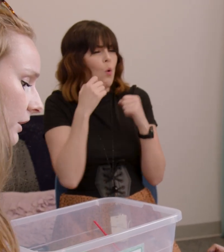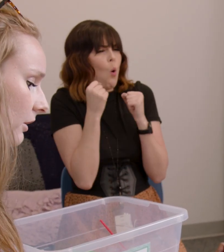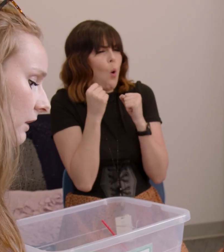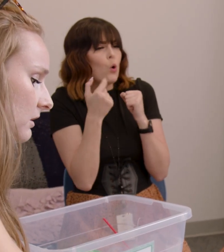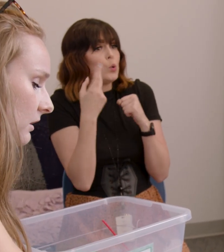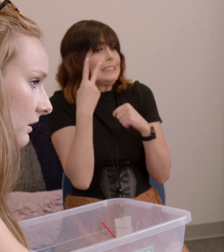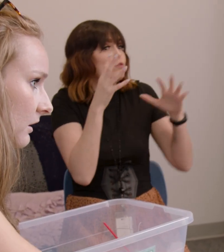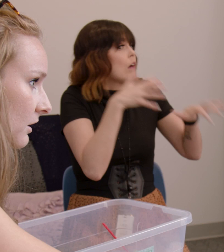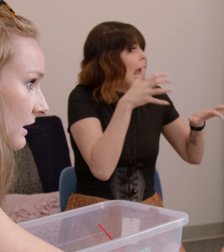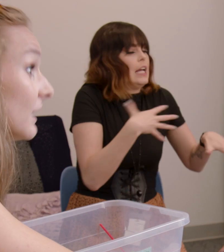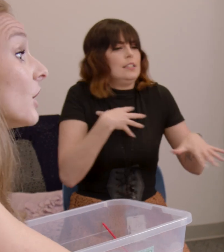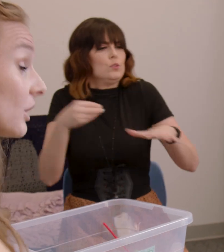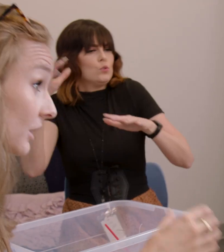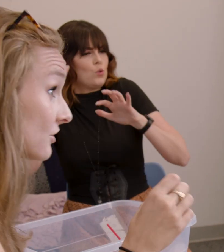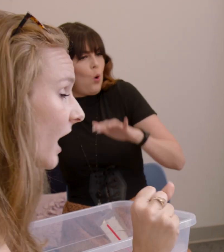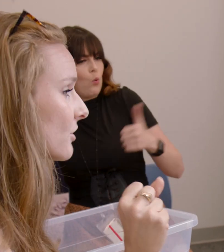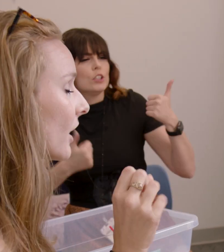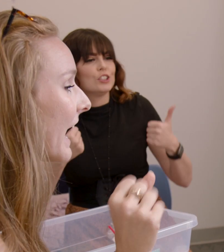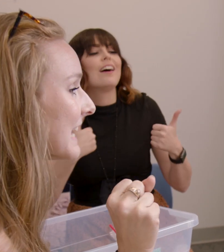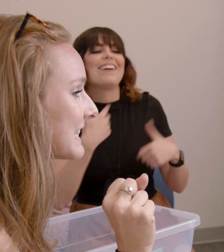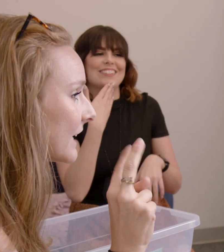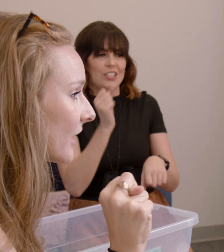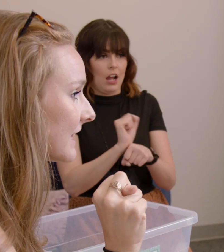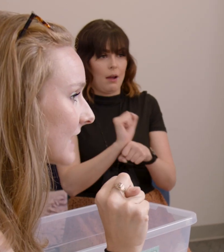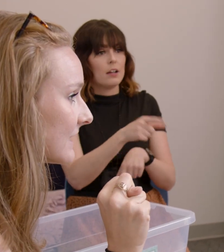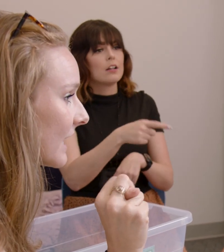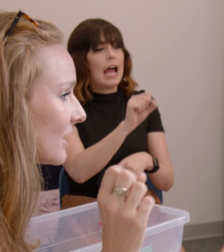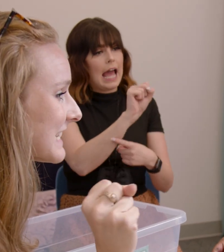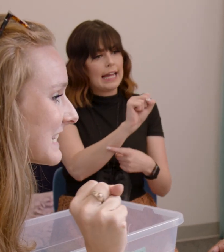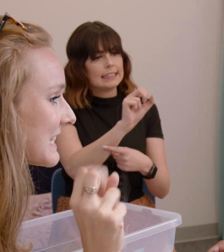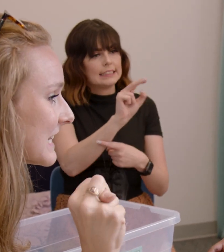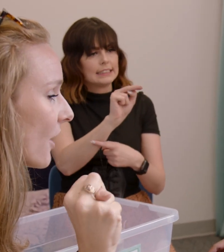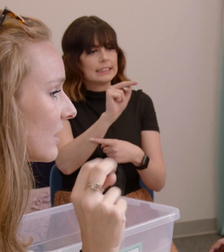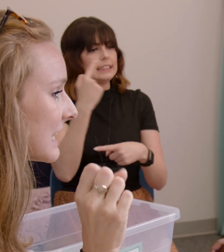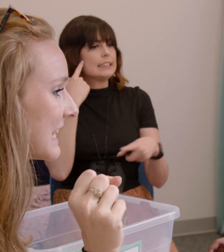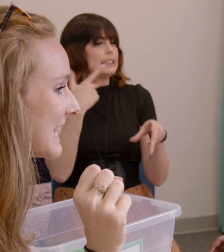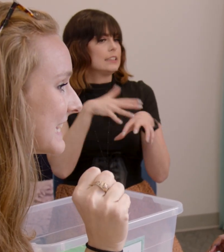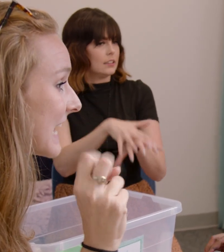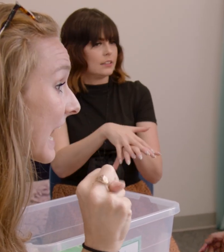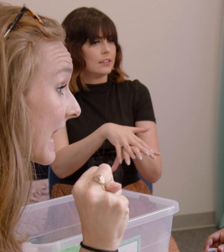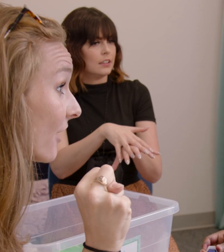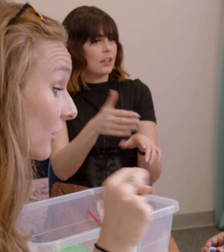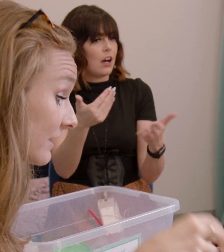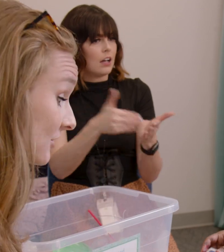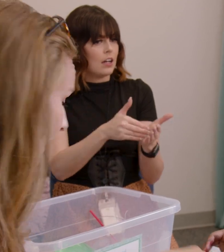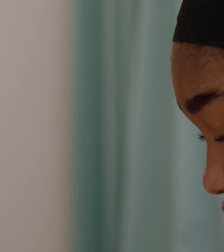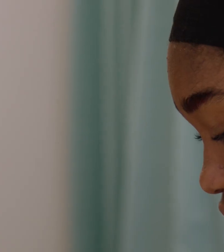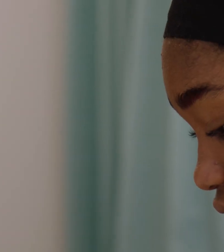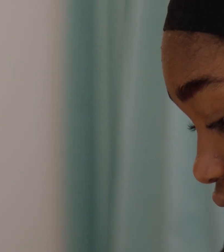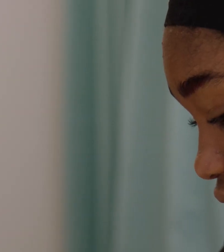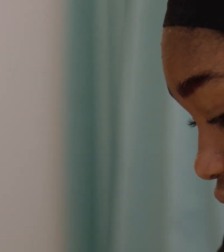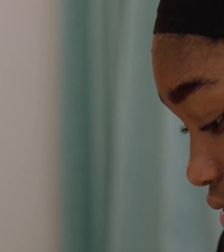snow on the ground? No. Good job. Try your S and your N sound together. Snow? Snow. Good